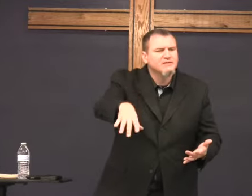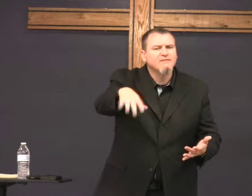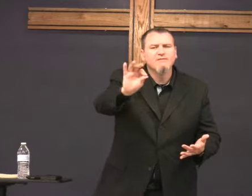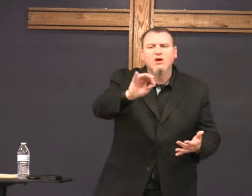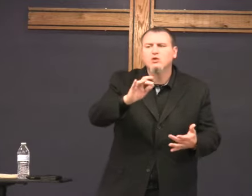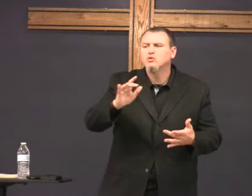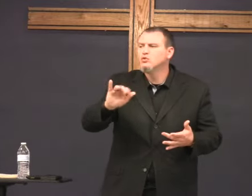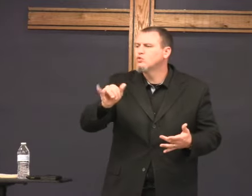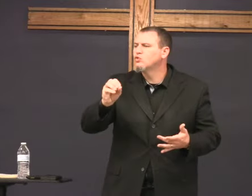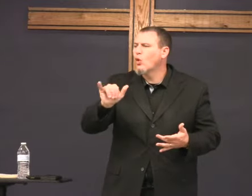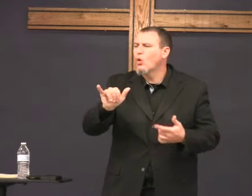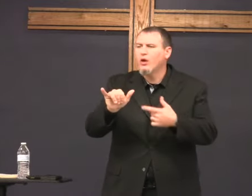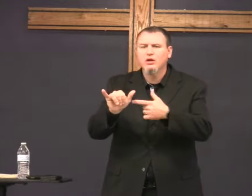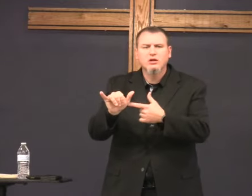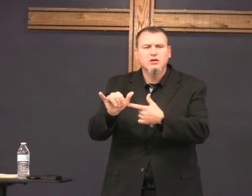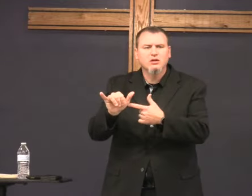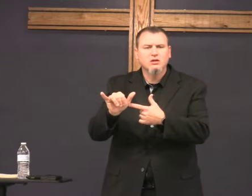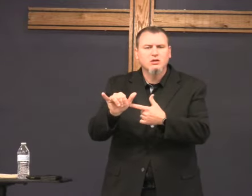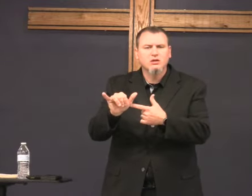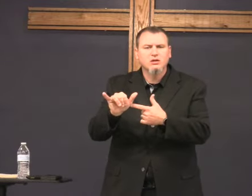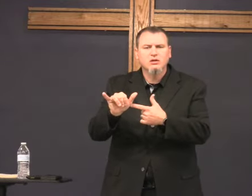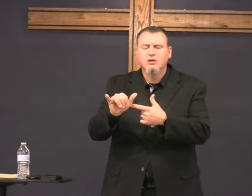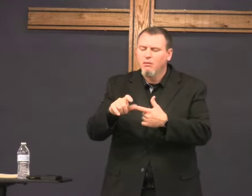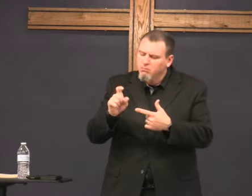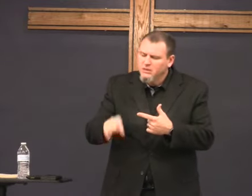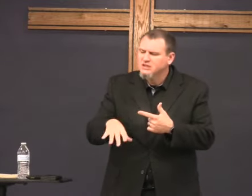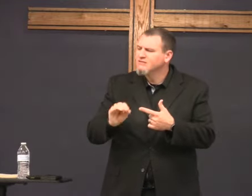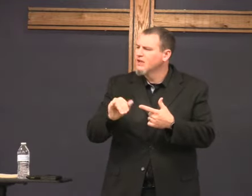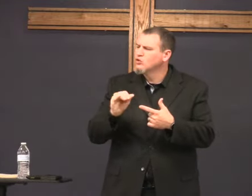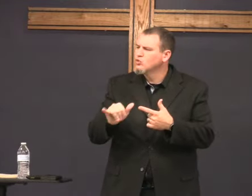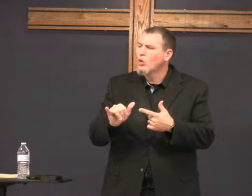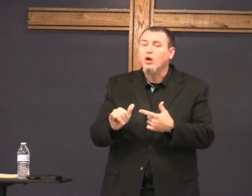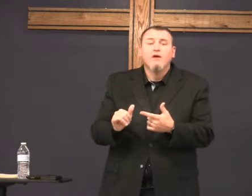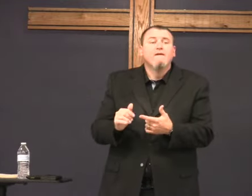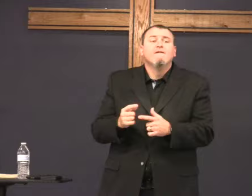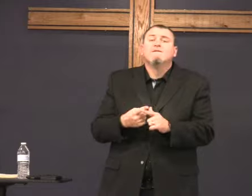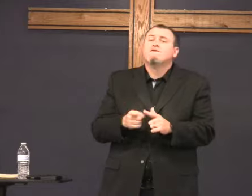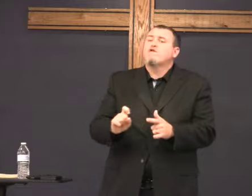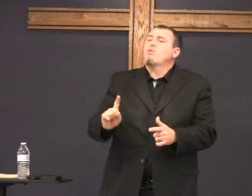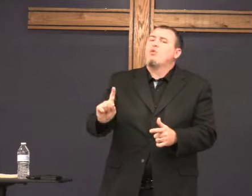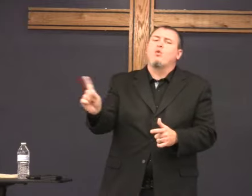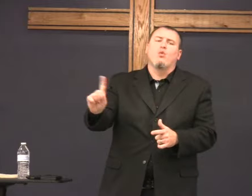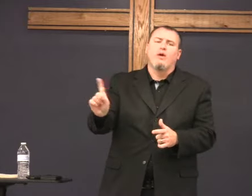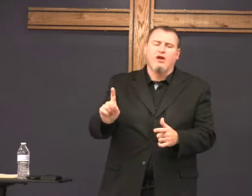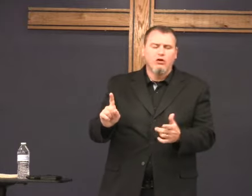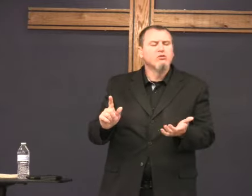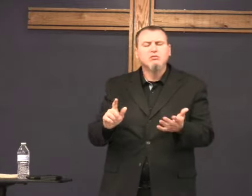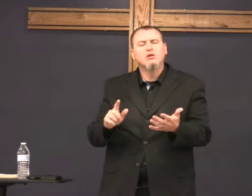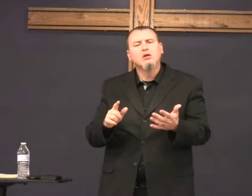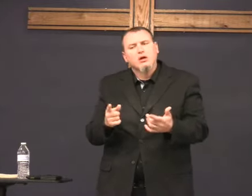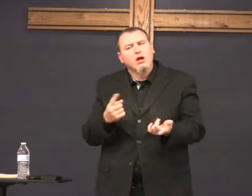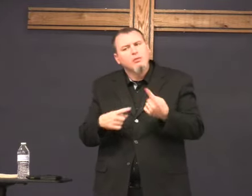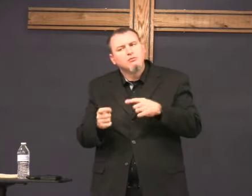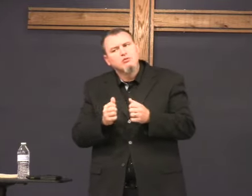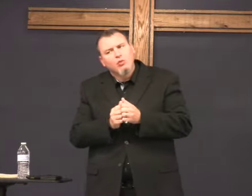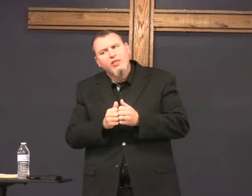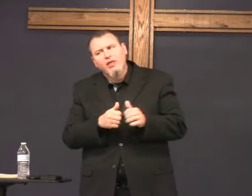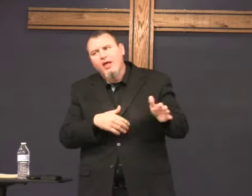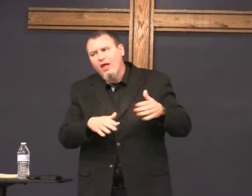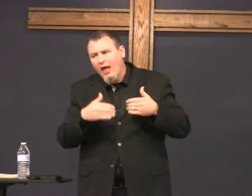we need to find joy we must find joy from where it